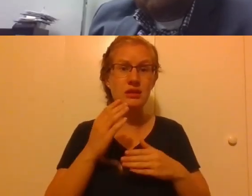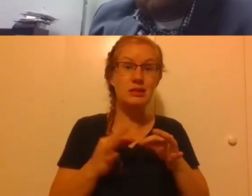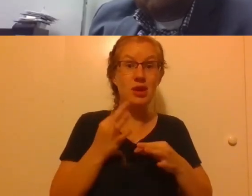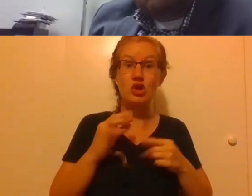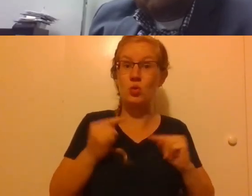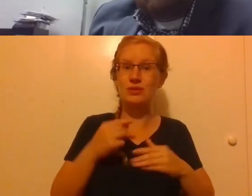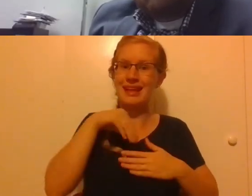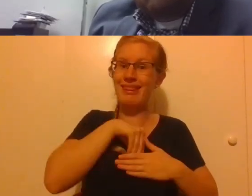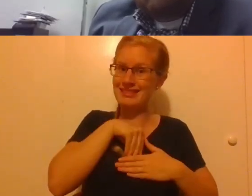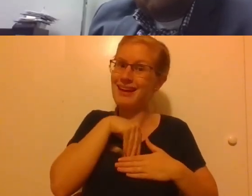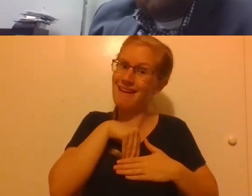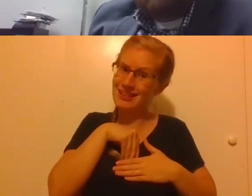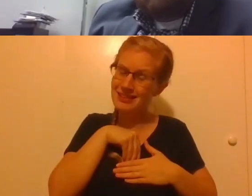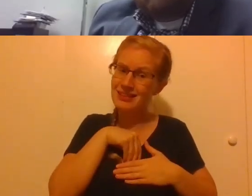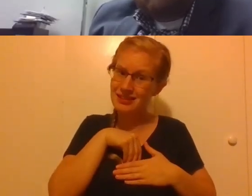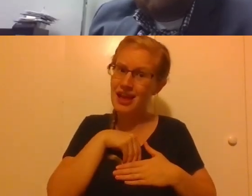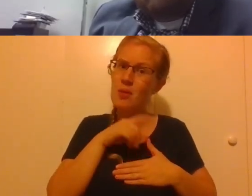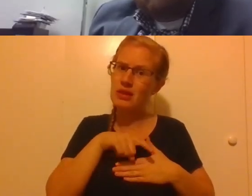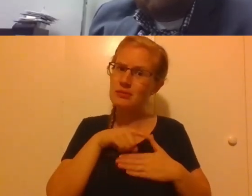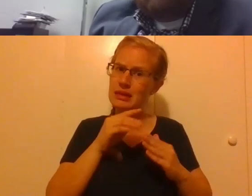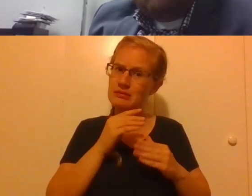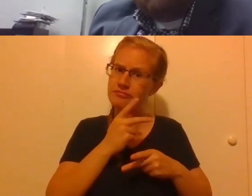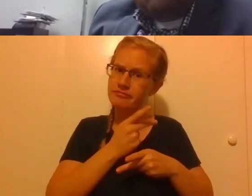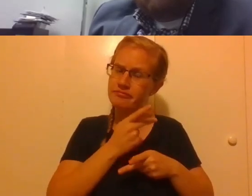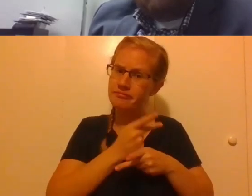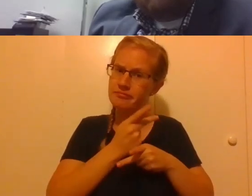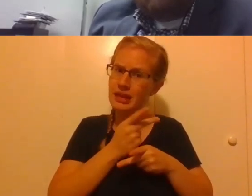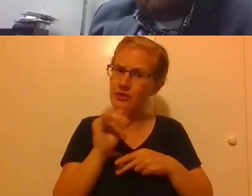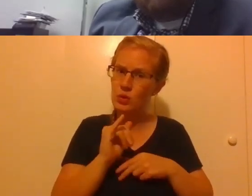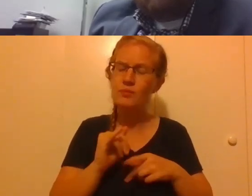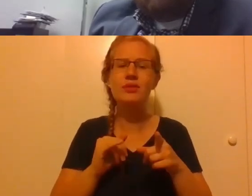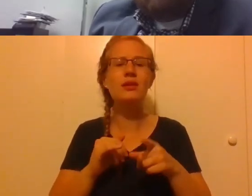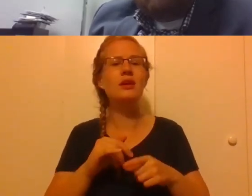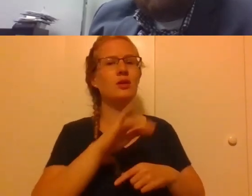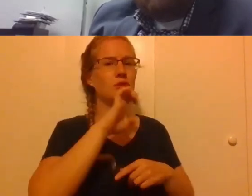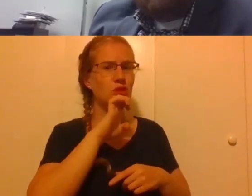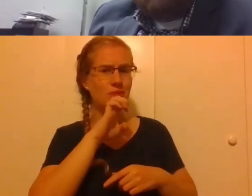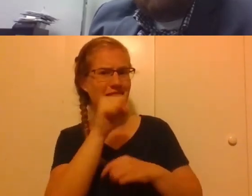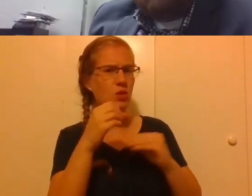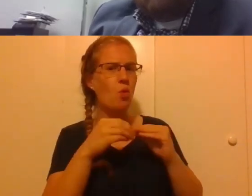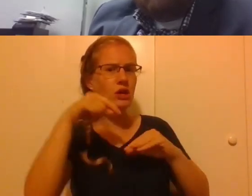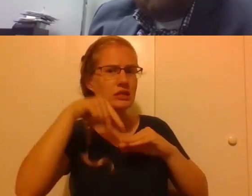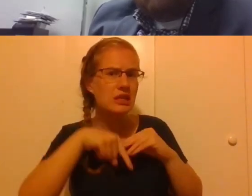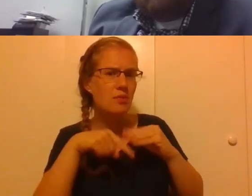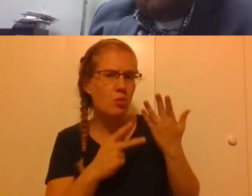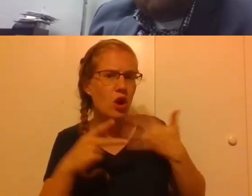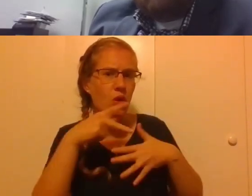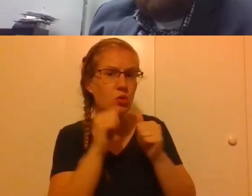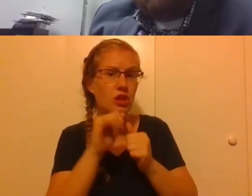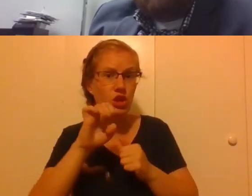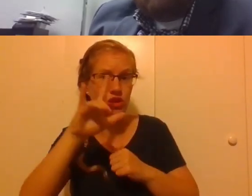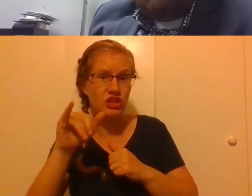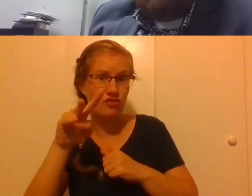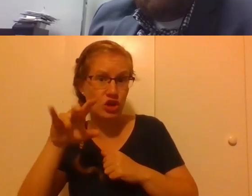inside. Yeah. And those need to be attended to also. Yeah. The deeper our priorities with you, your virtues, the